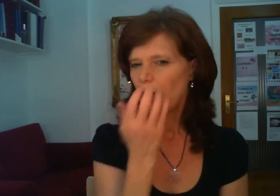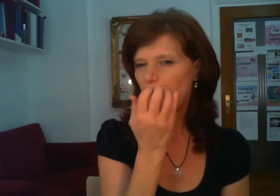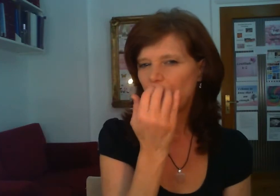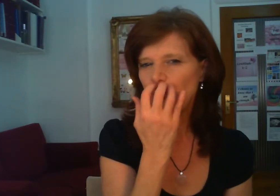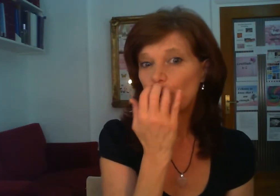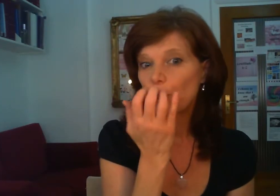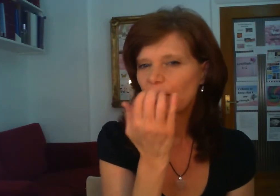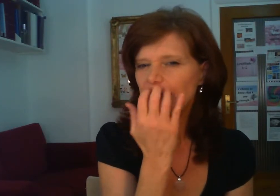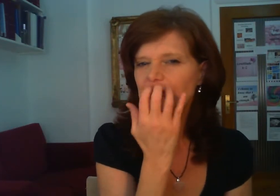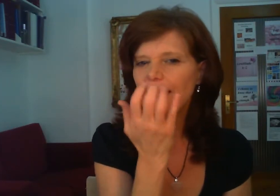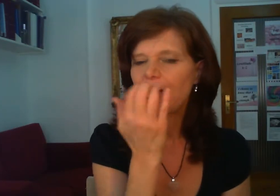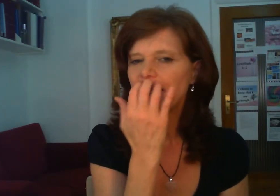but you're not going to see that